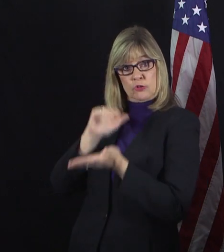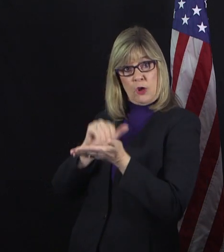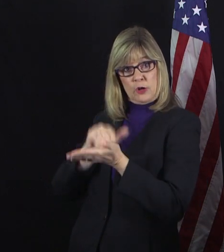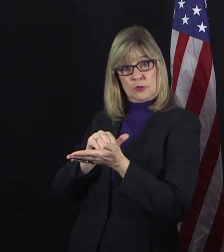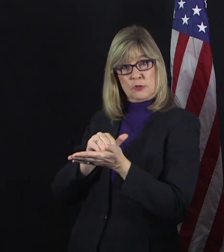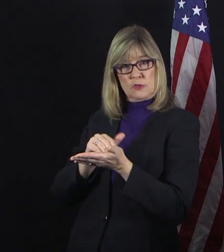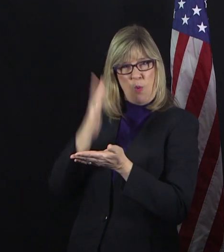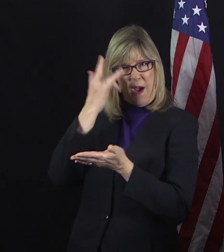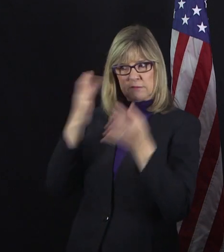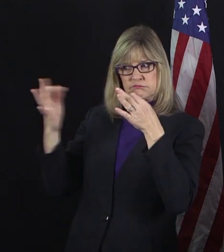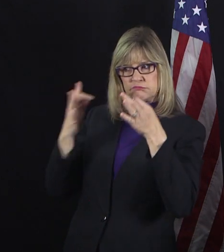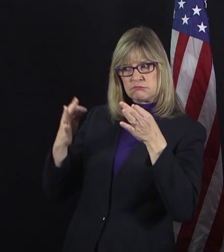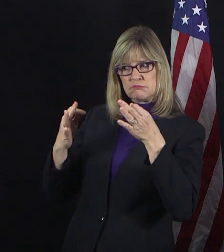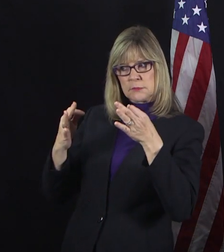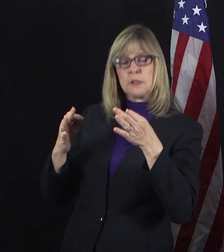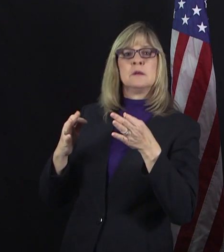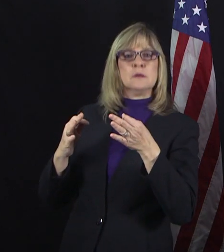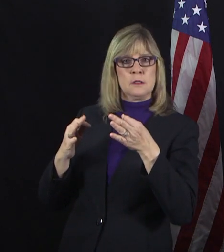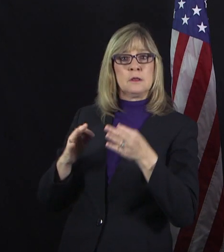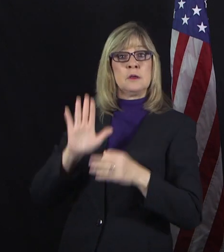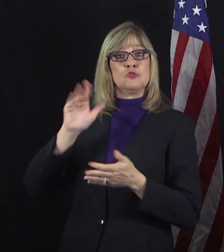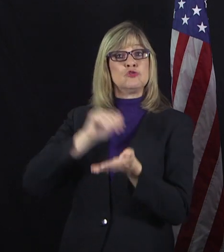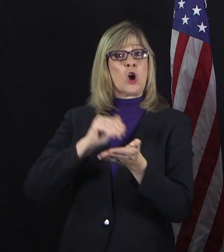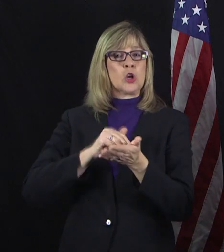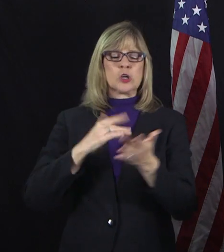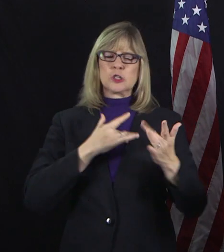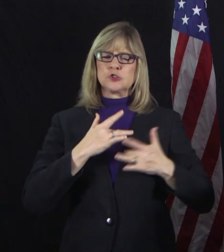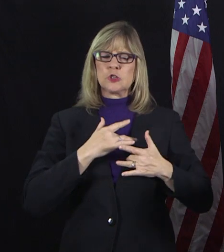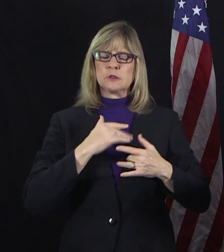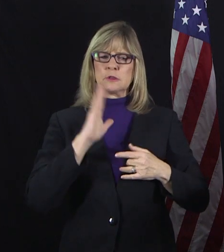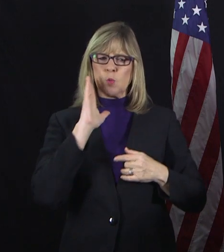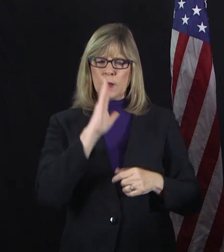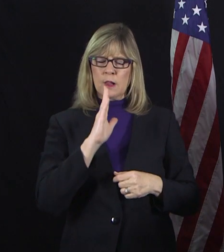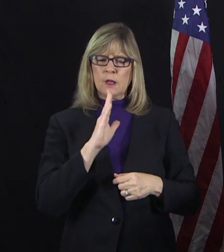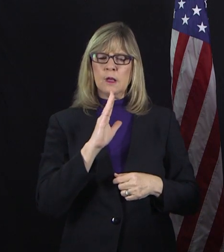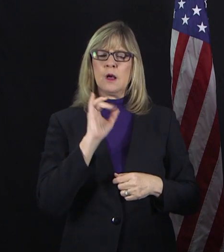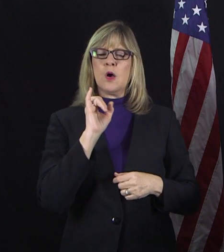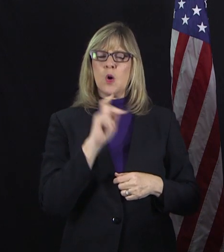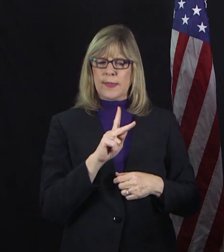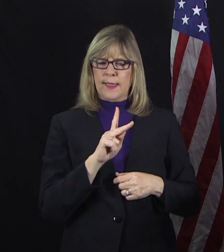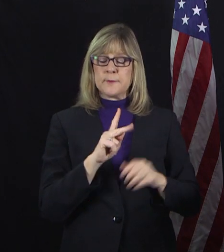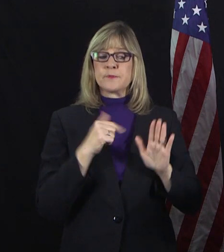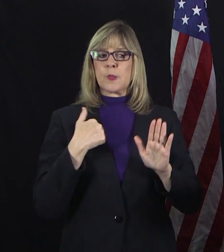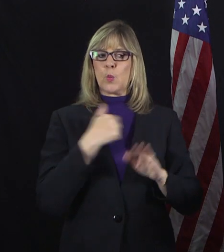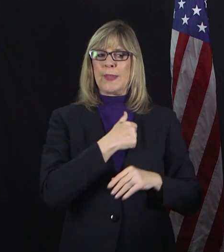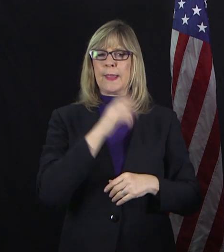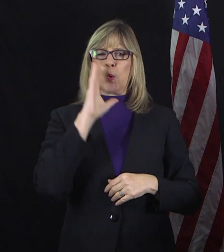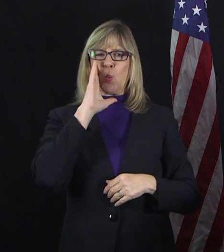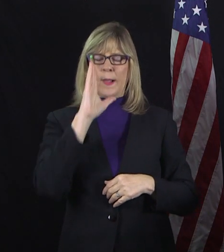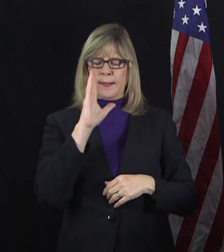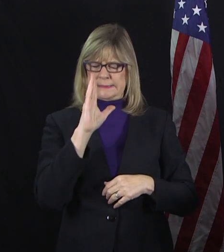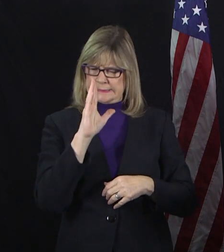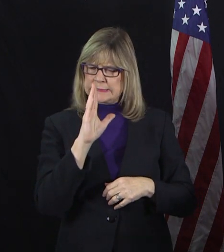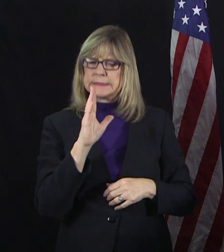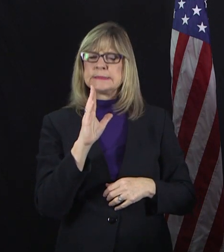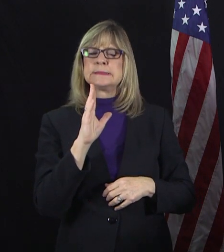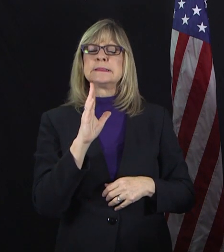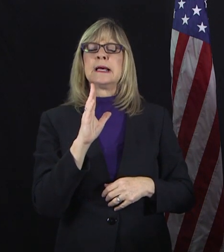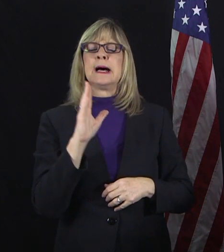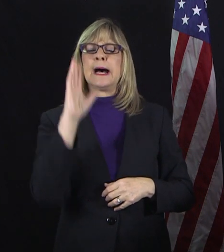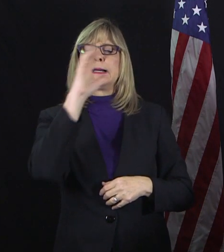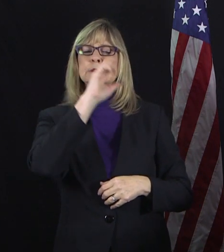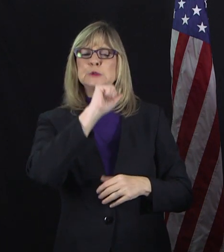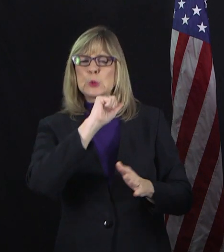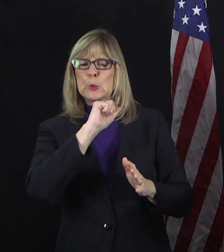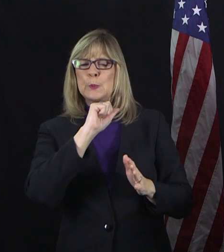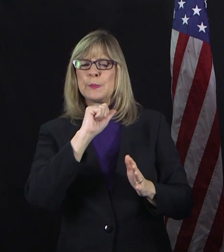concern, your doctor will more than likely tell you, act as if you have the virus, isolate yourself for 14